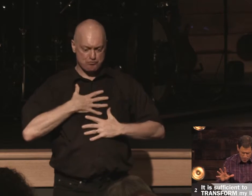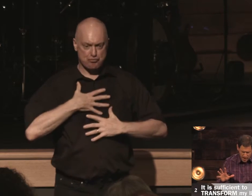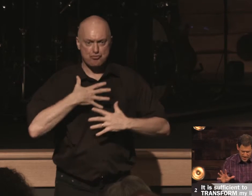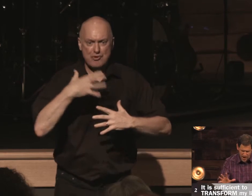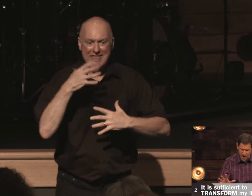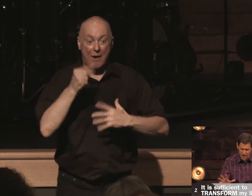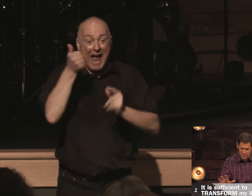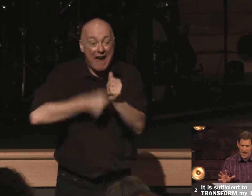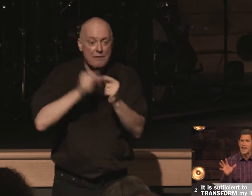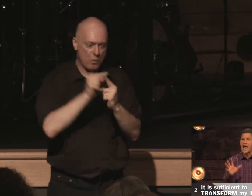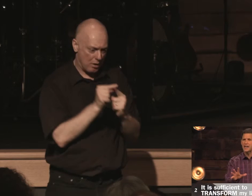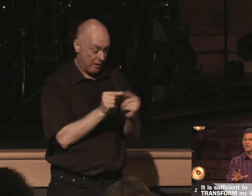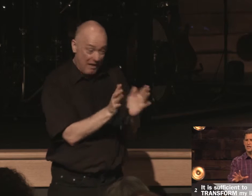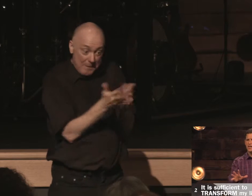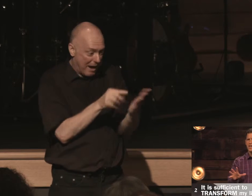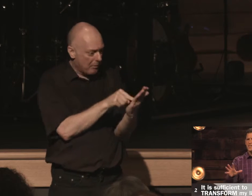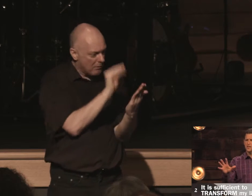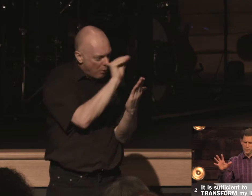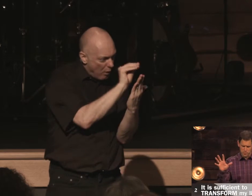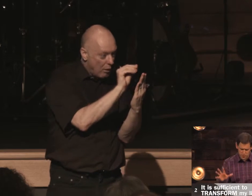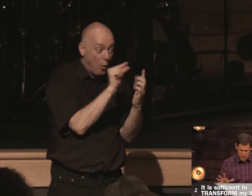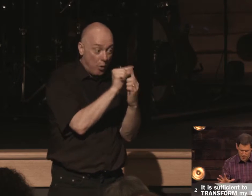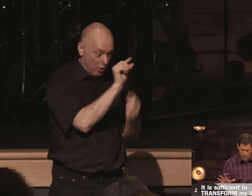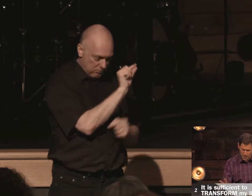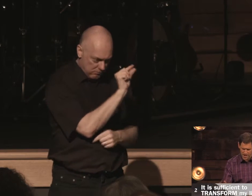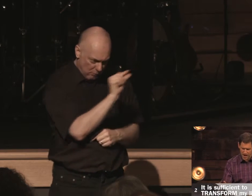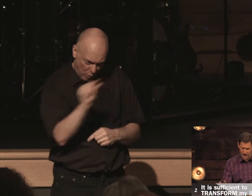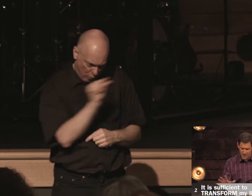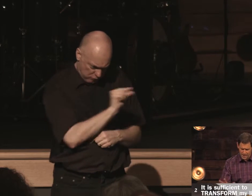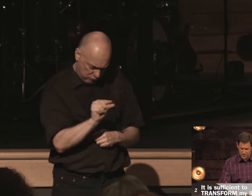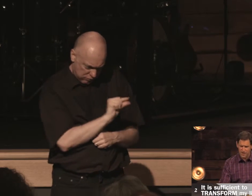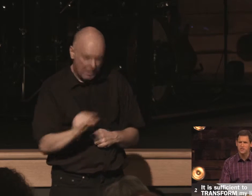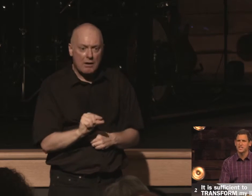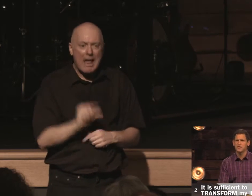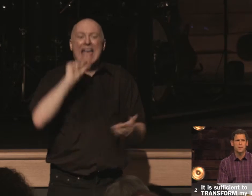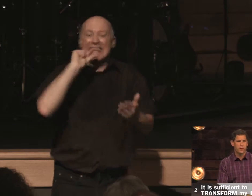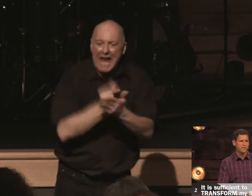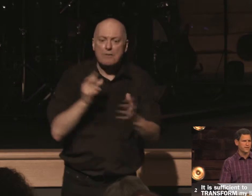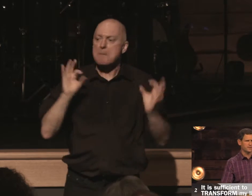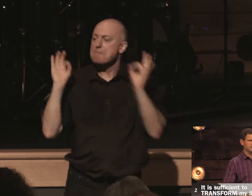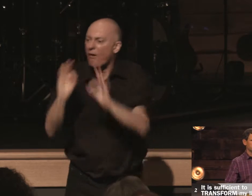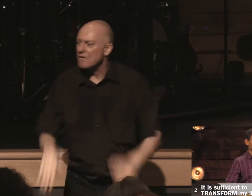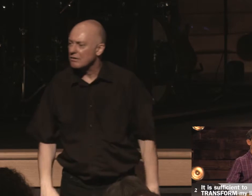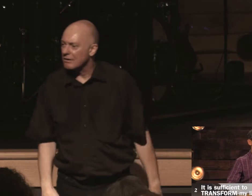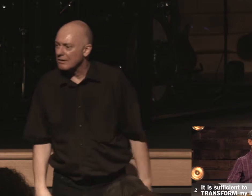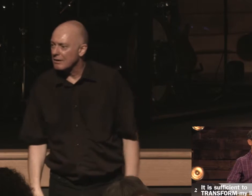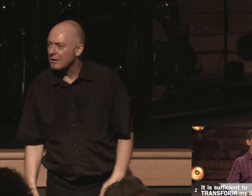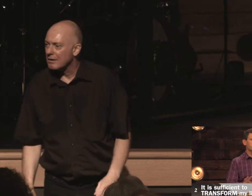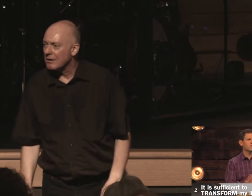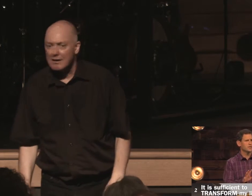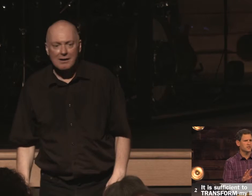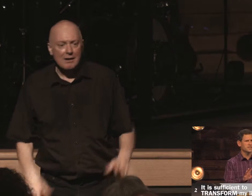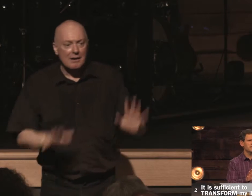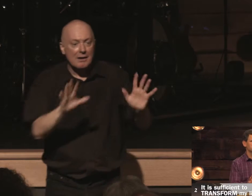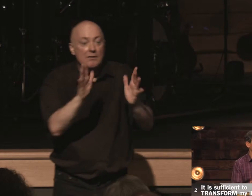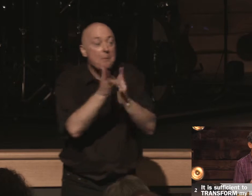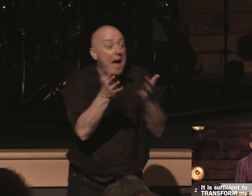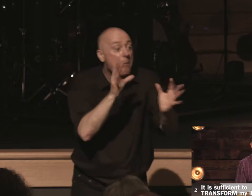by god and anything that has been breathed out by god is guaranteed to be perfect and if it's perfect listen then it's this verse